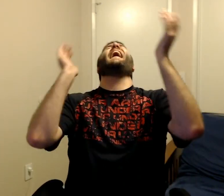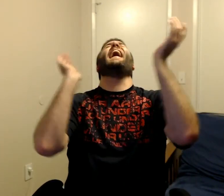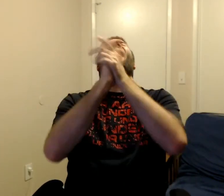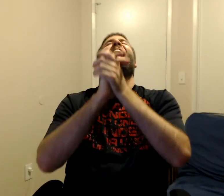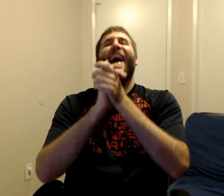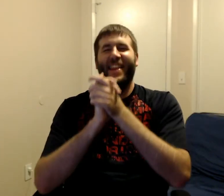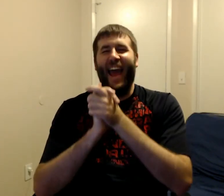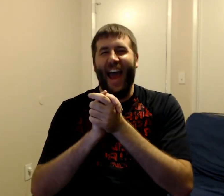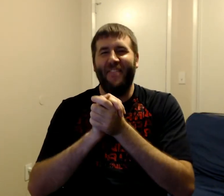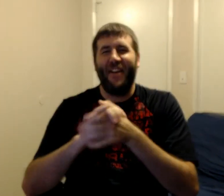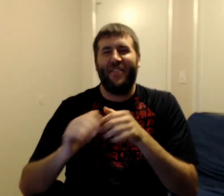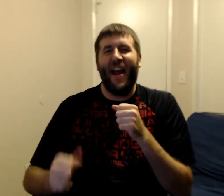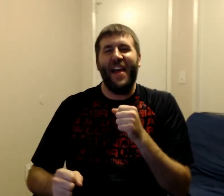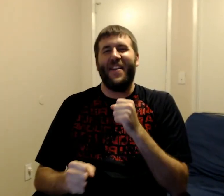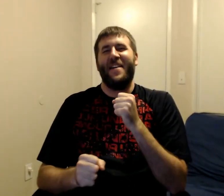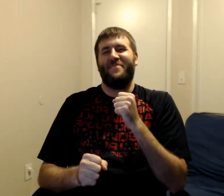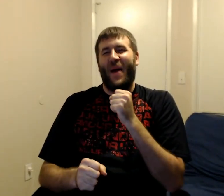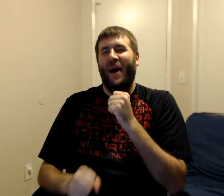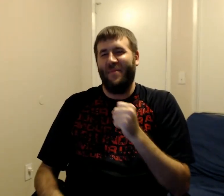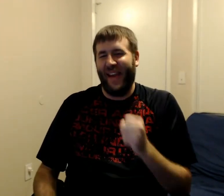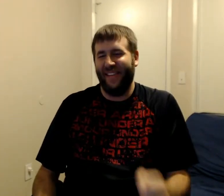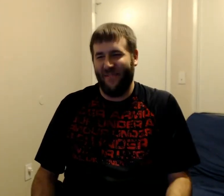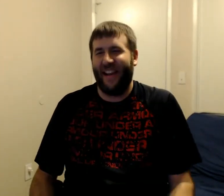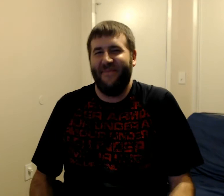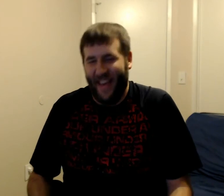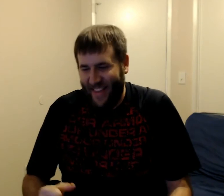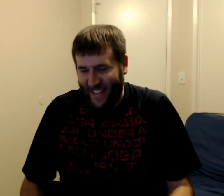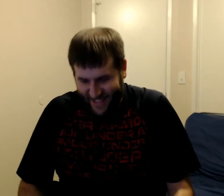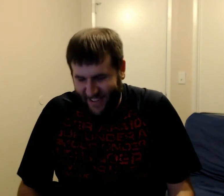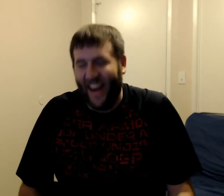They have a graveyard bell be the ring bell. That's great.